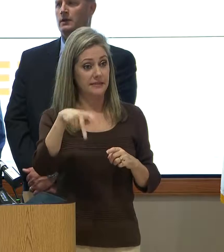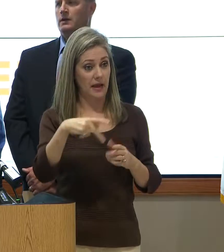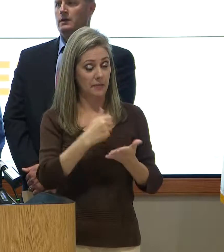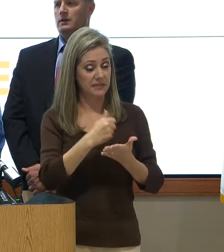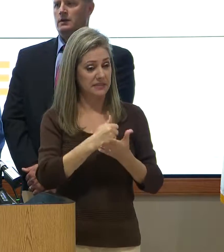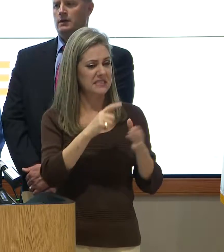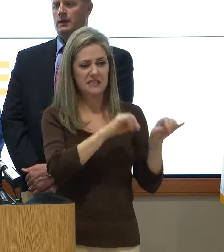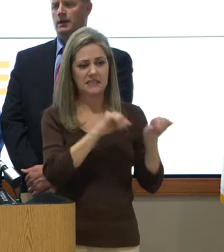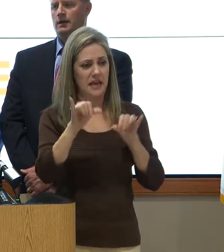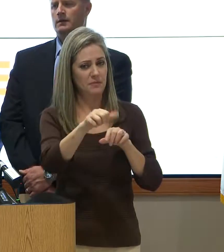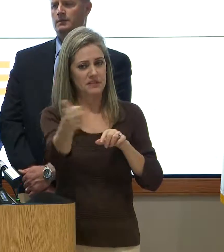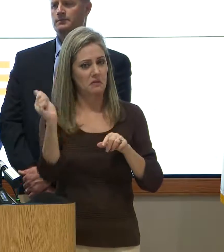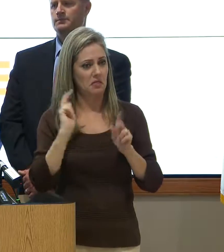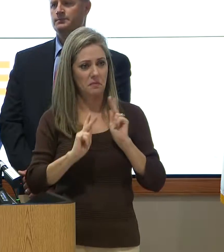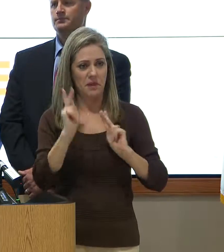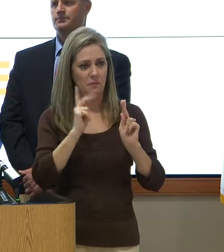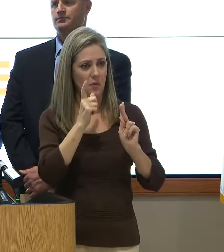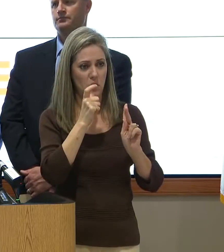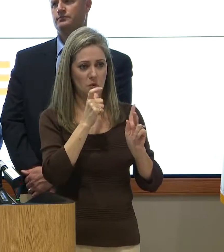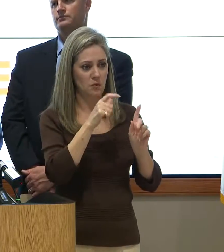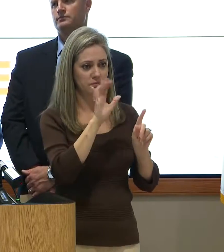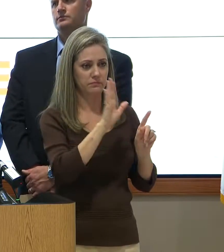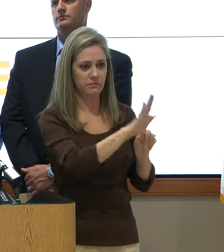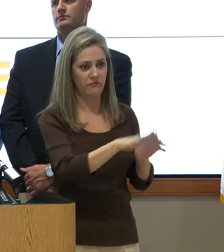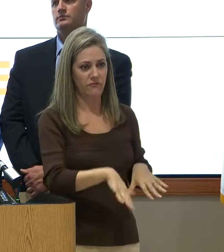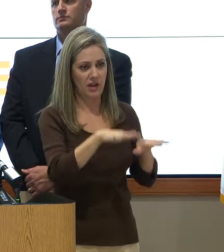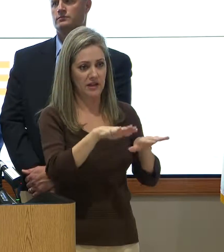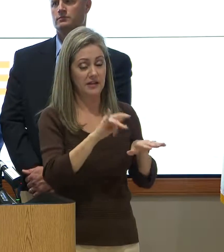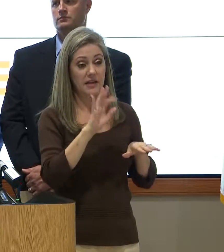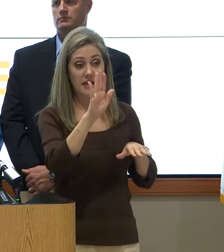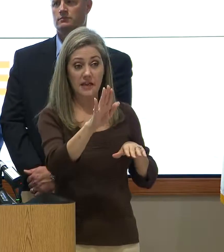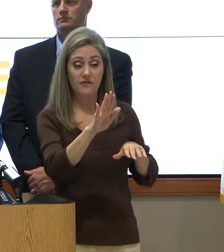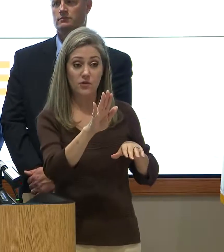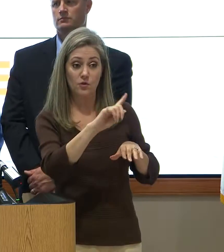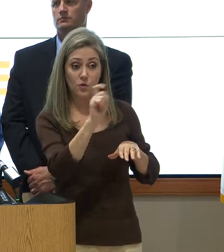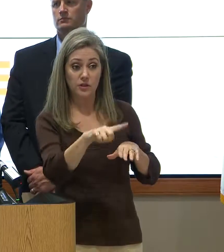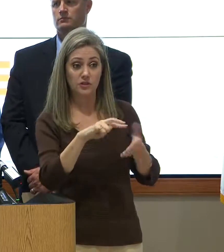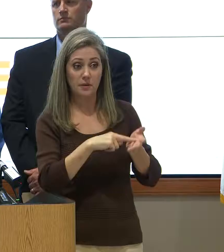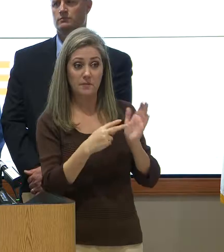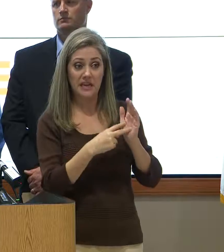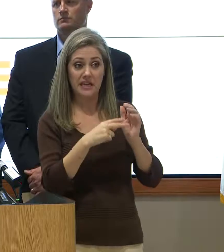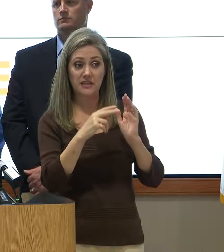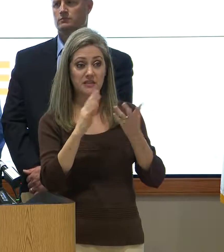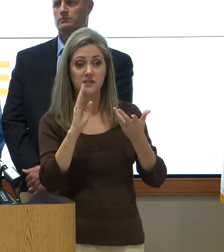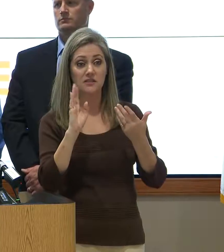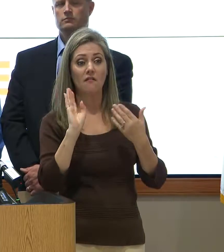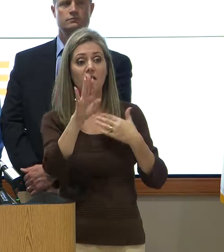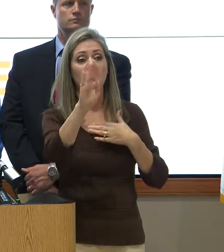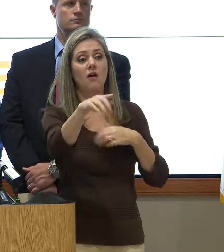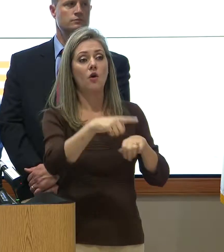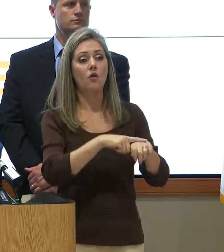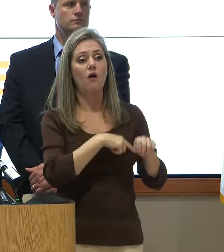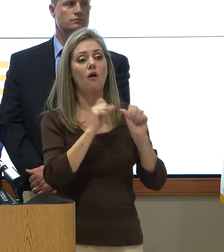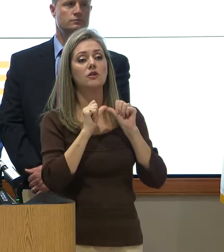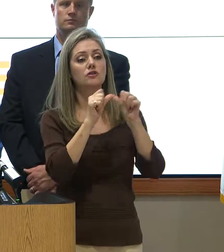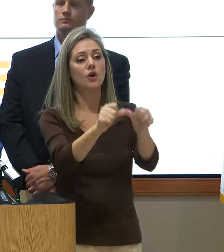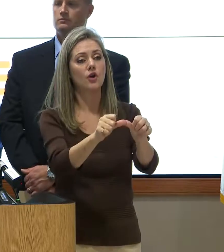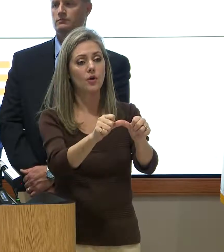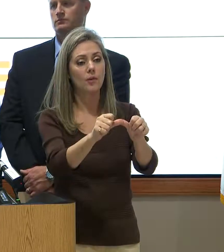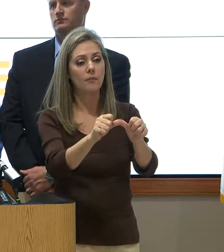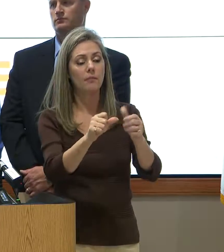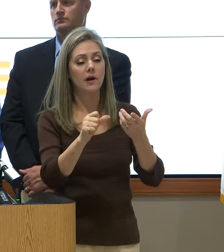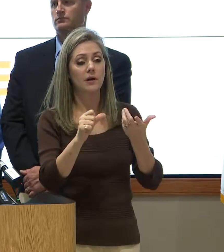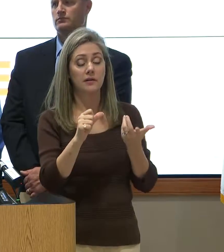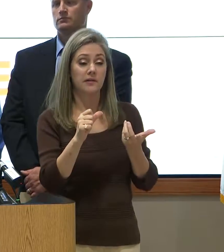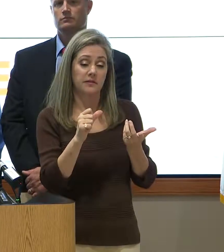anybody else did that flooded. If your question is long-term, then the only assistance they would be looking